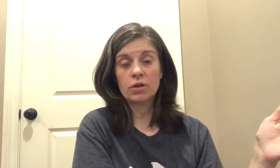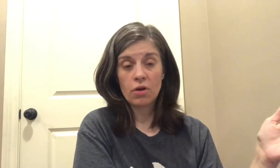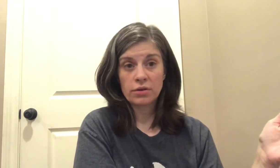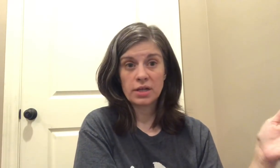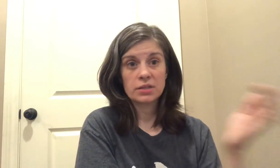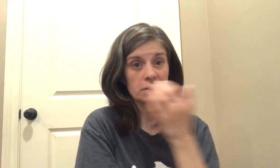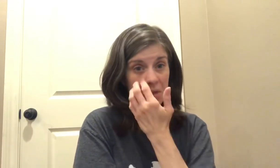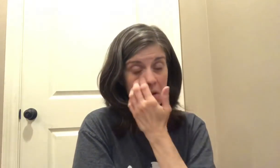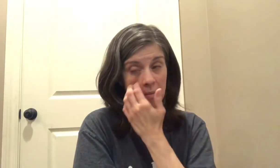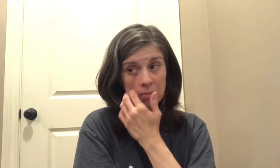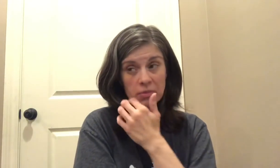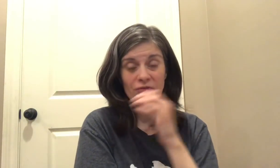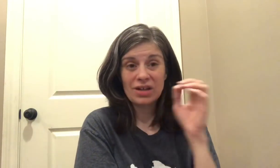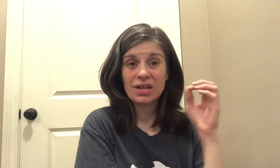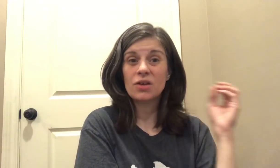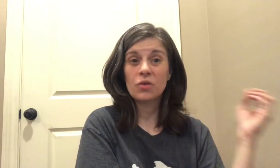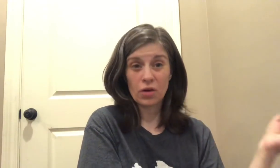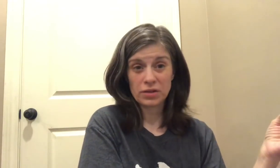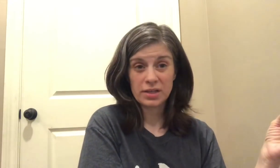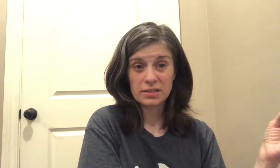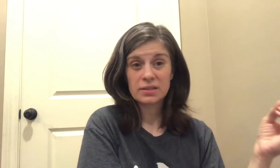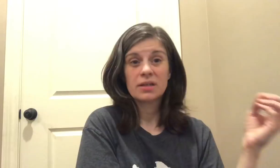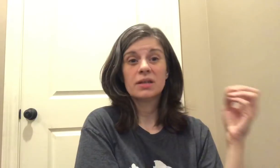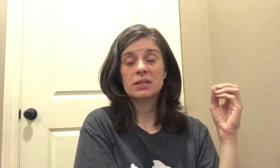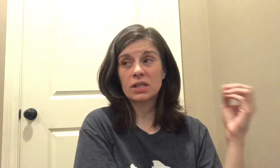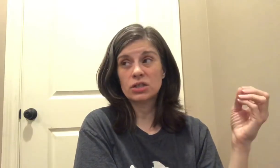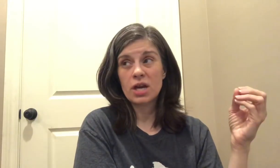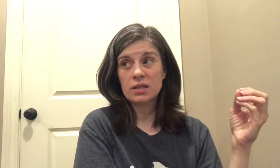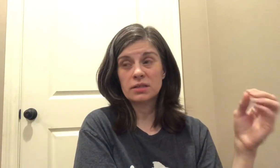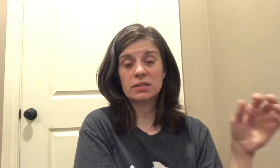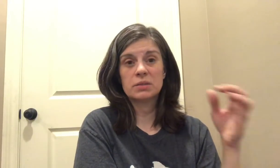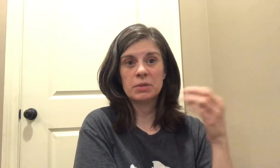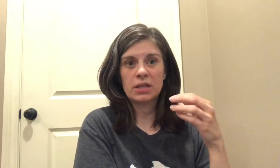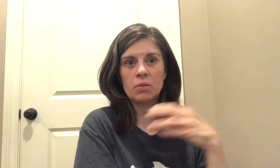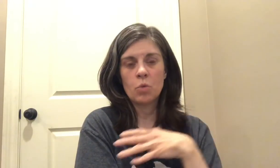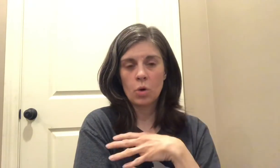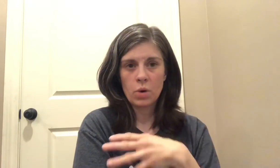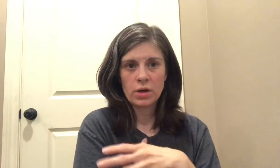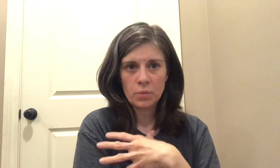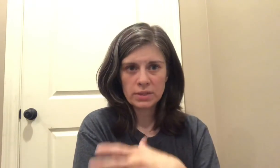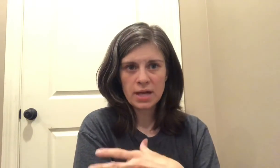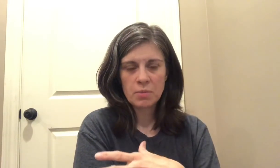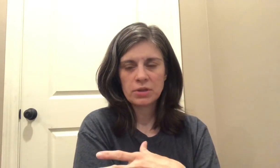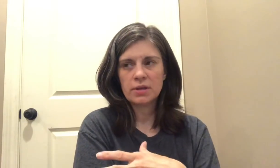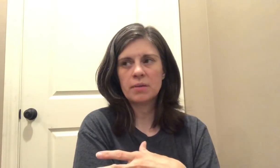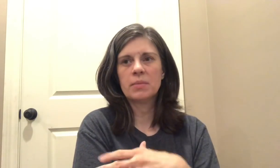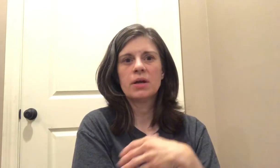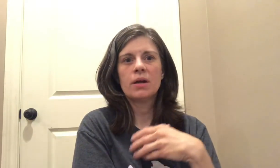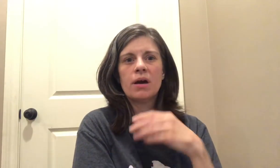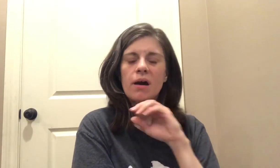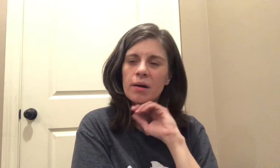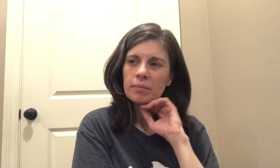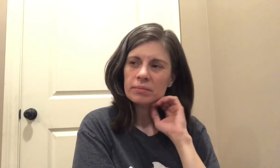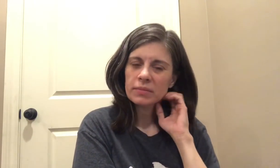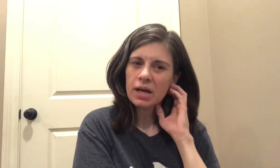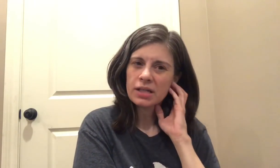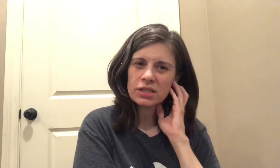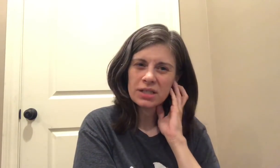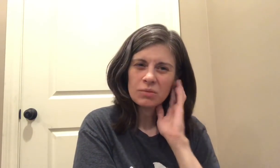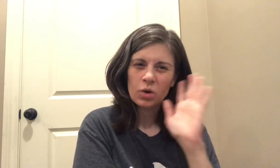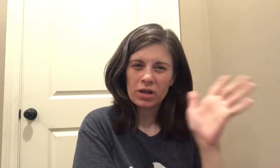there are things um in fact I know there are things such as spending more one-on-one time with them um I just need more